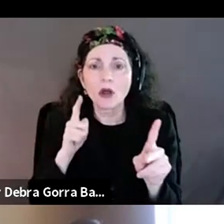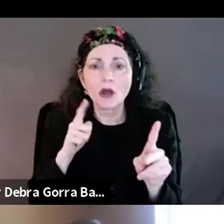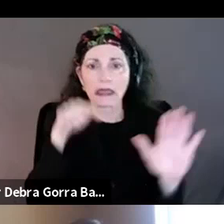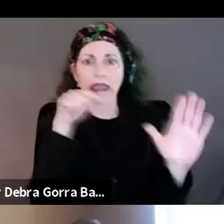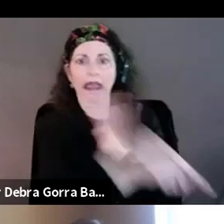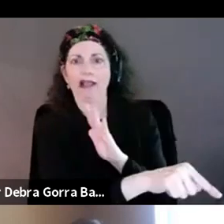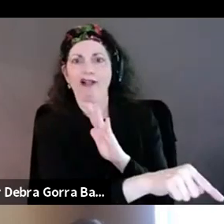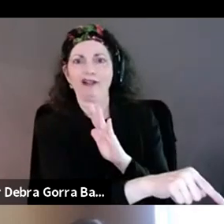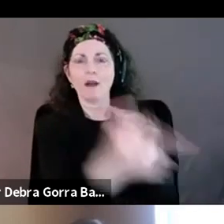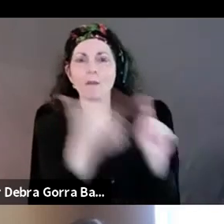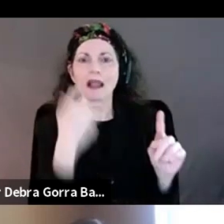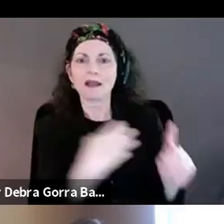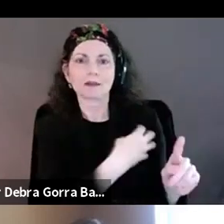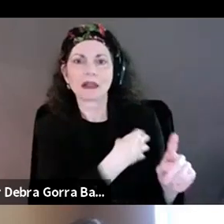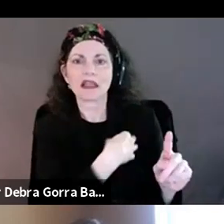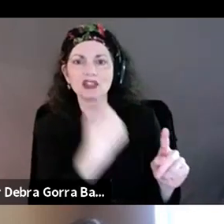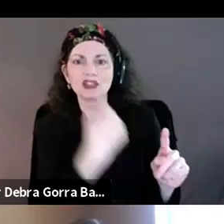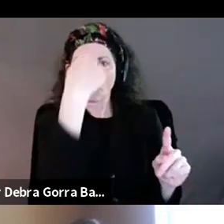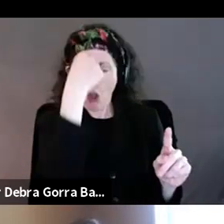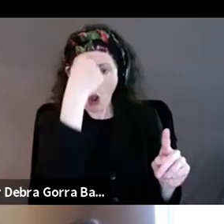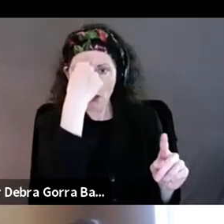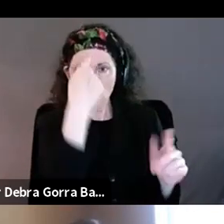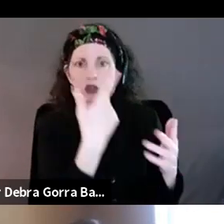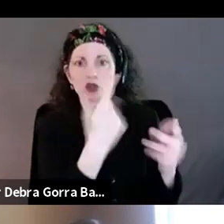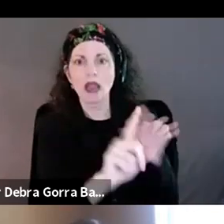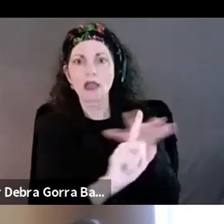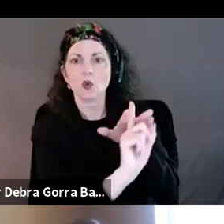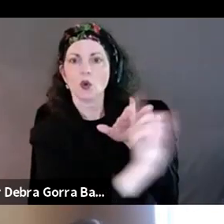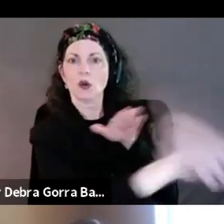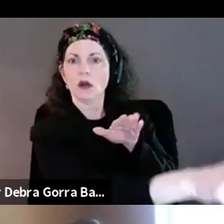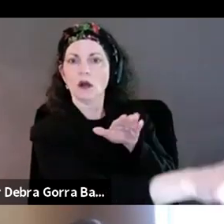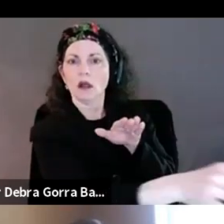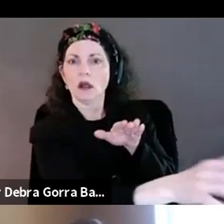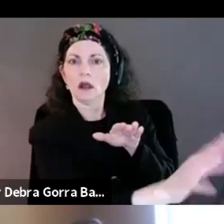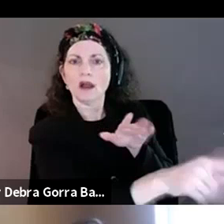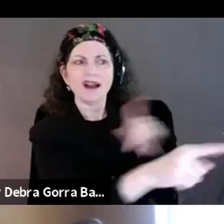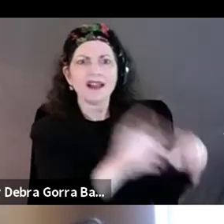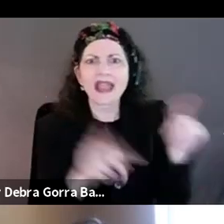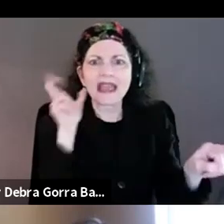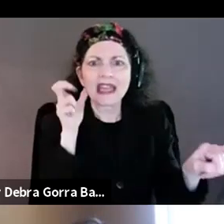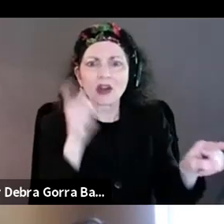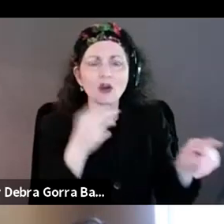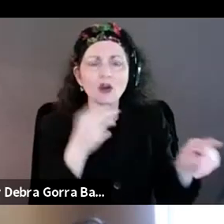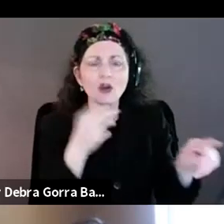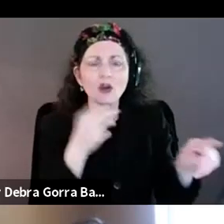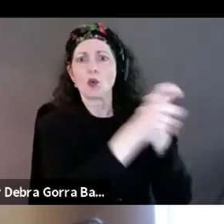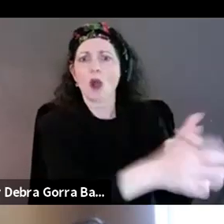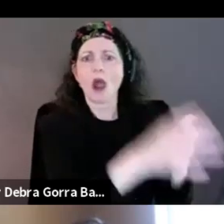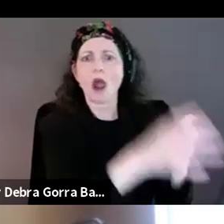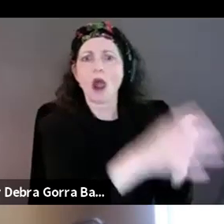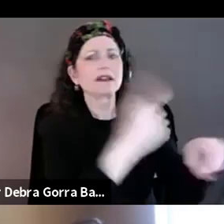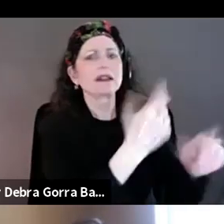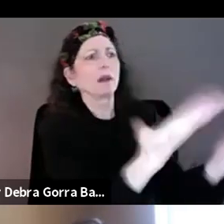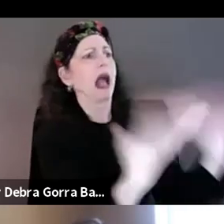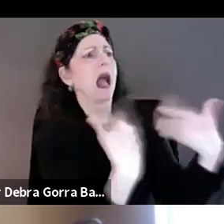by the police simply because they were trying to, like, run home to get somebody that can interpret for them or trying to reach into their